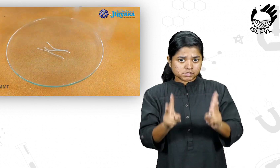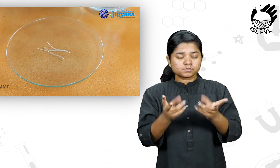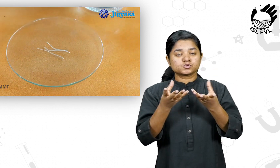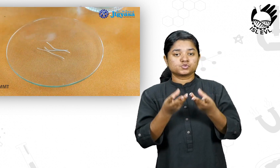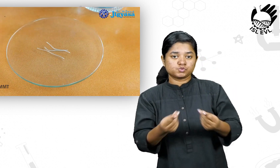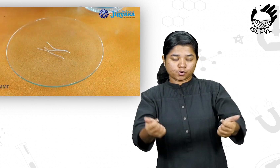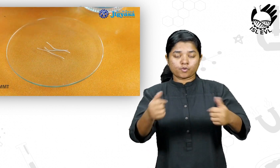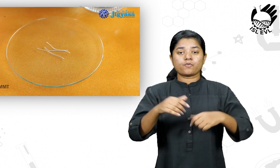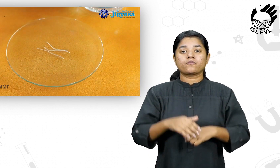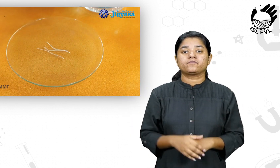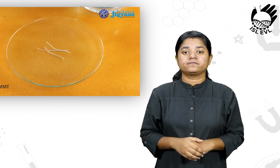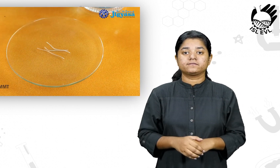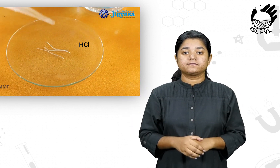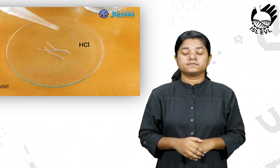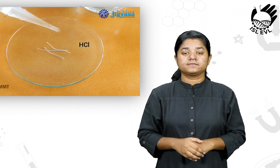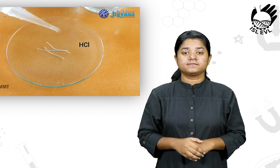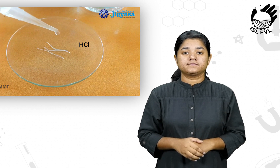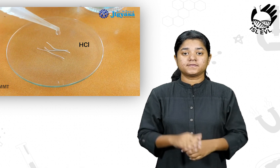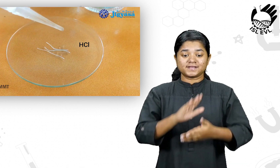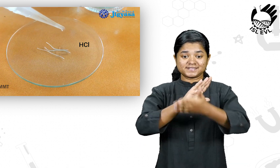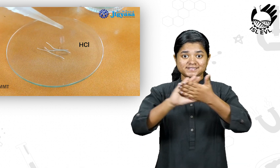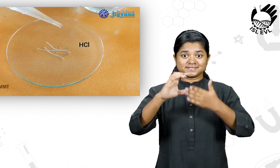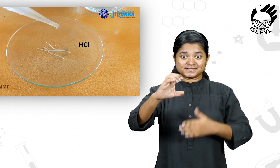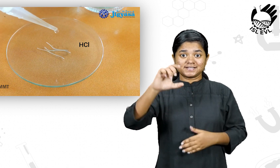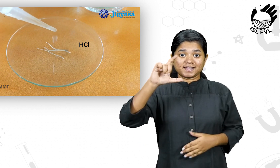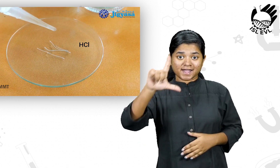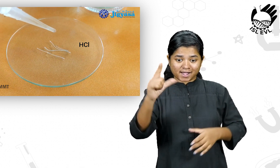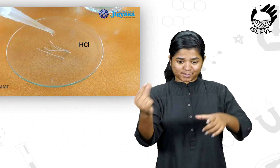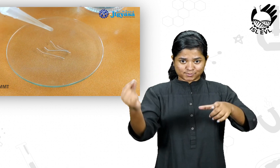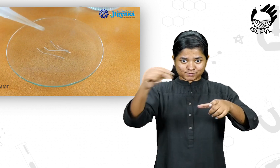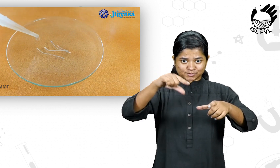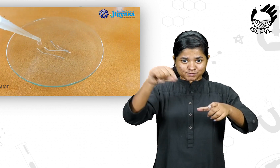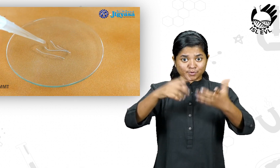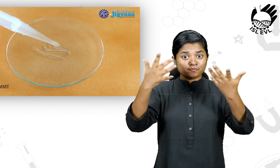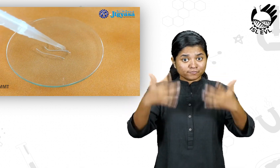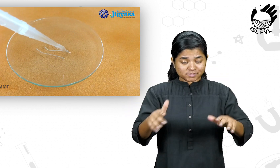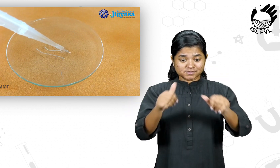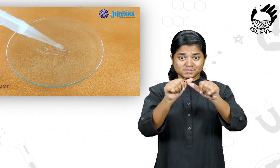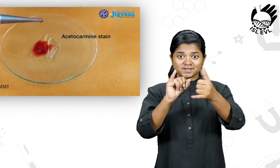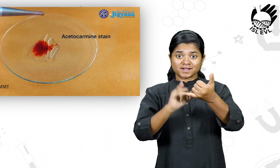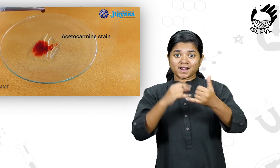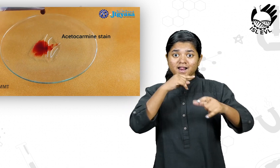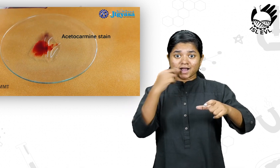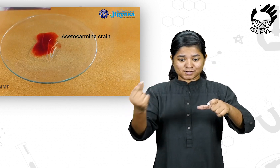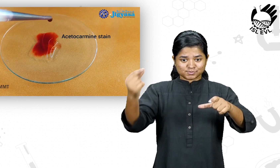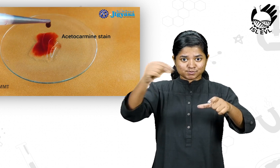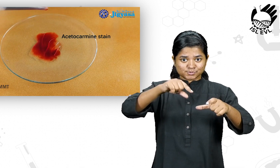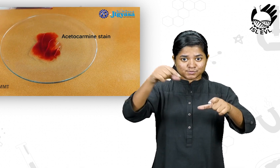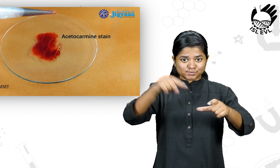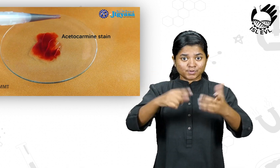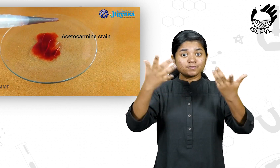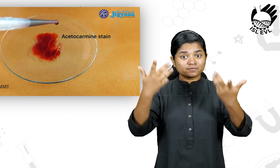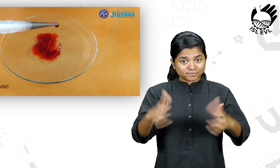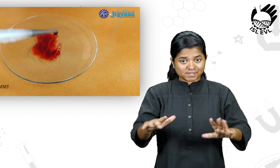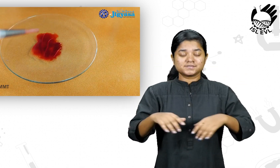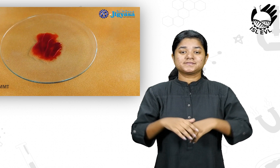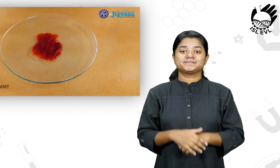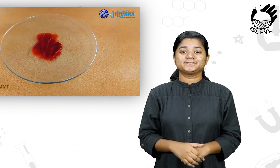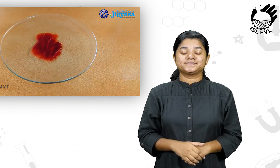the roots, few drops of N by 10 HCL solution was added followed by Acetocarmine stain.